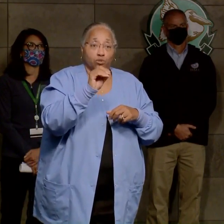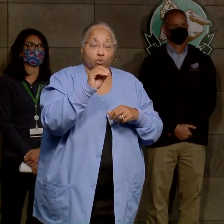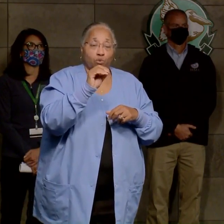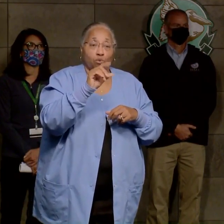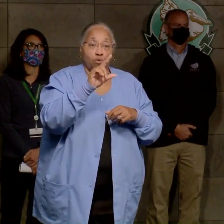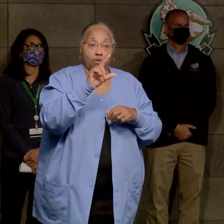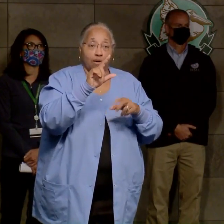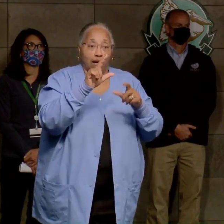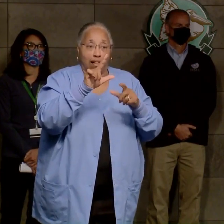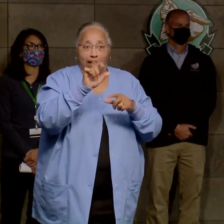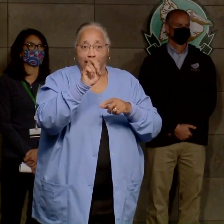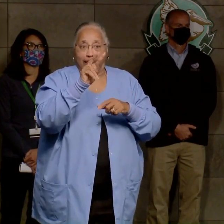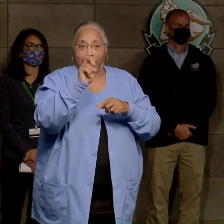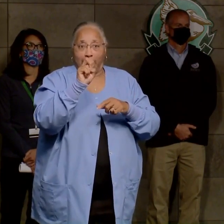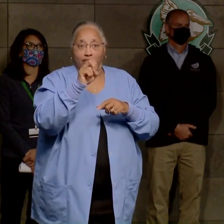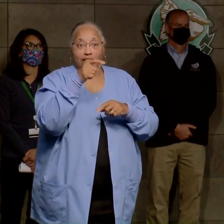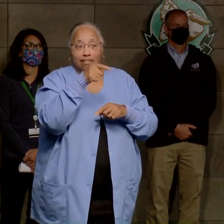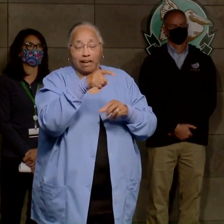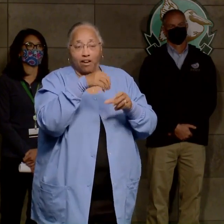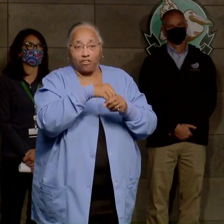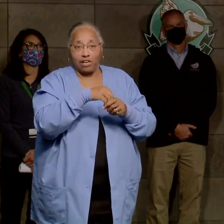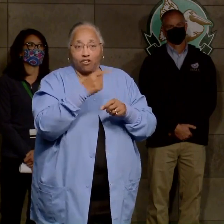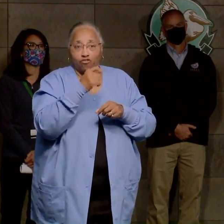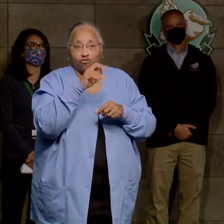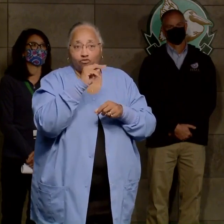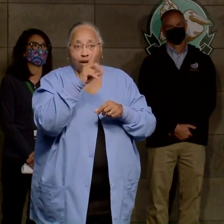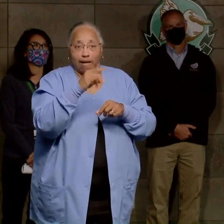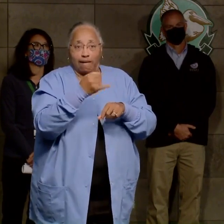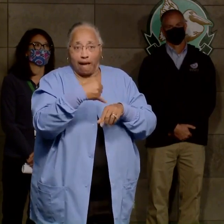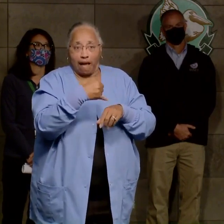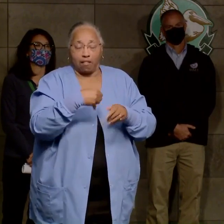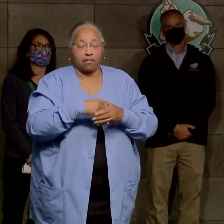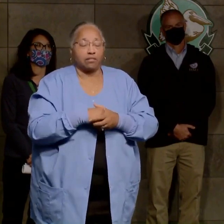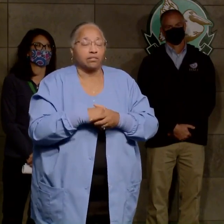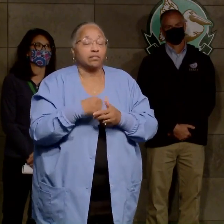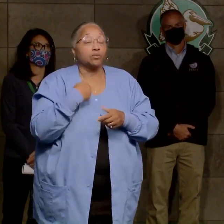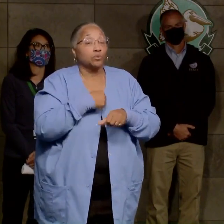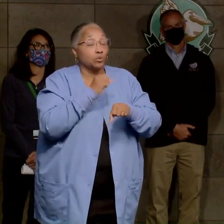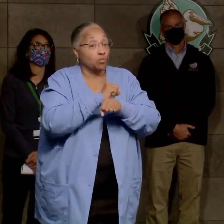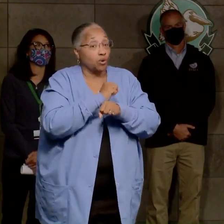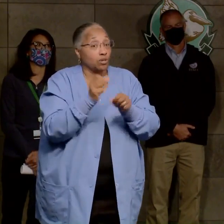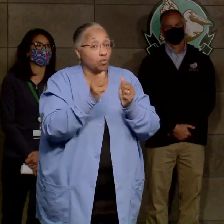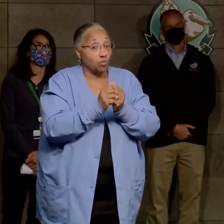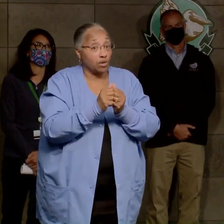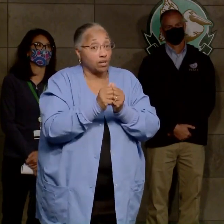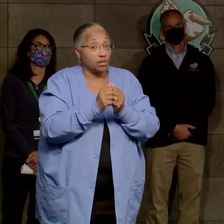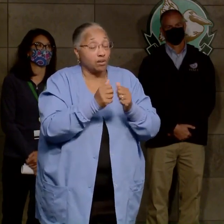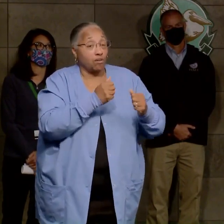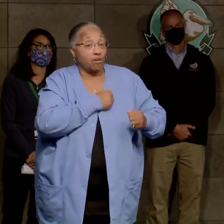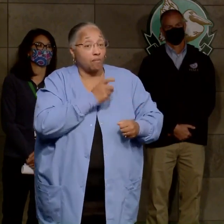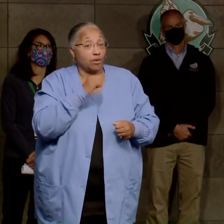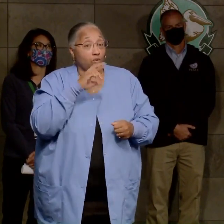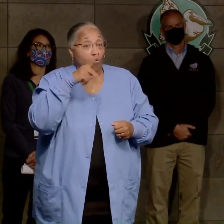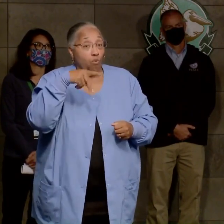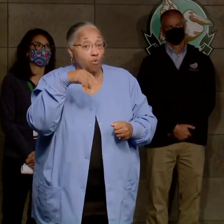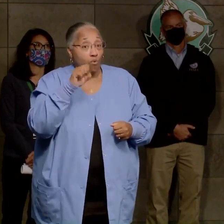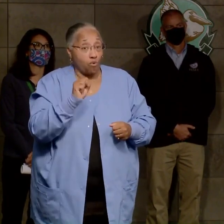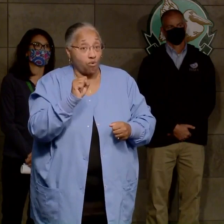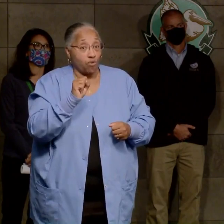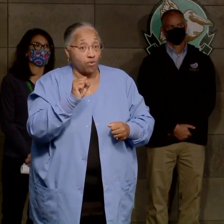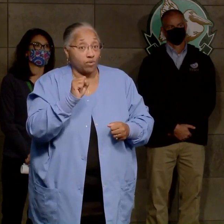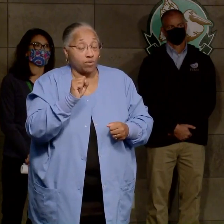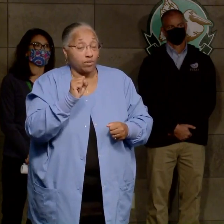President Sinti Li Shang was talking about a while ago. We're working with the Corps already and CPRA to try to get